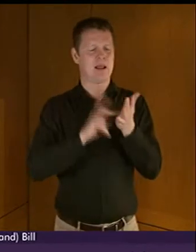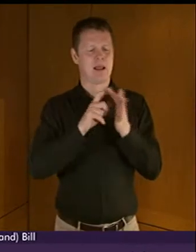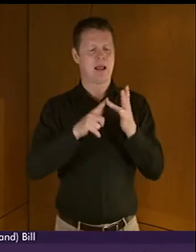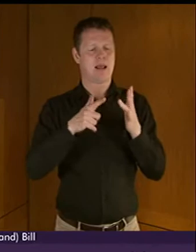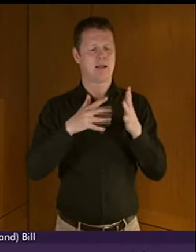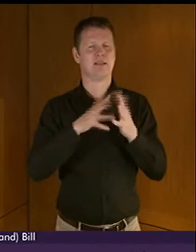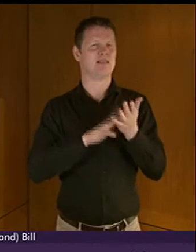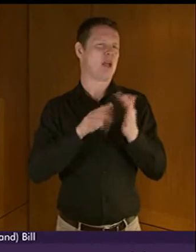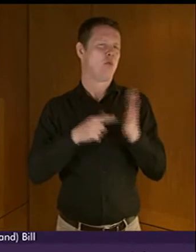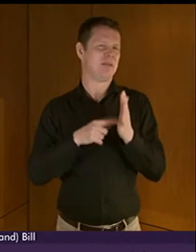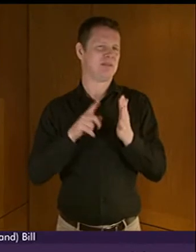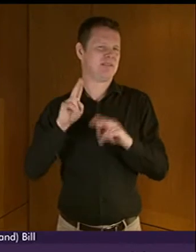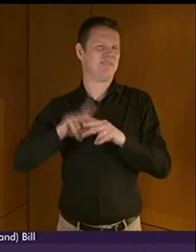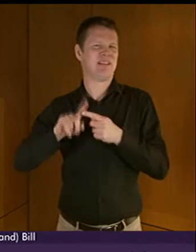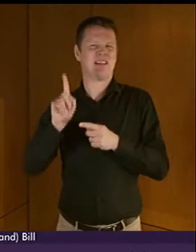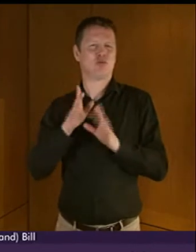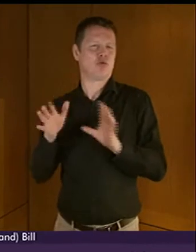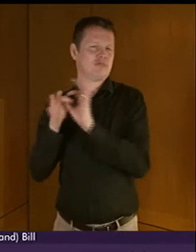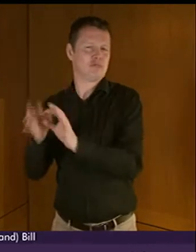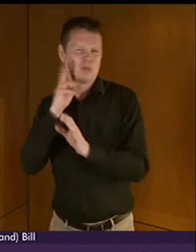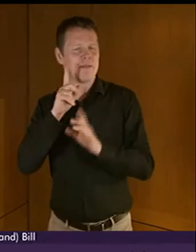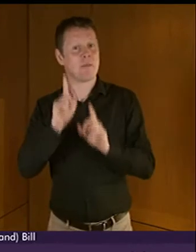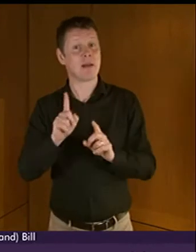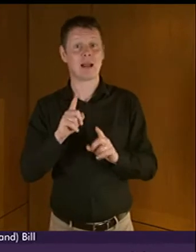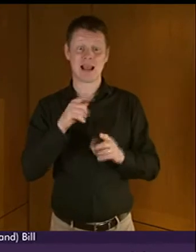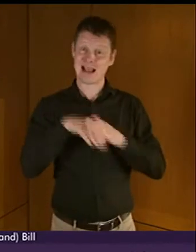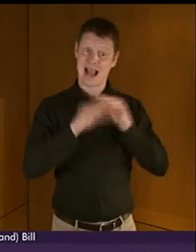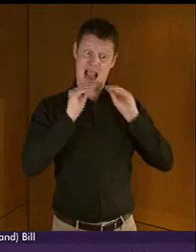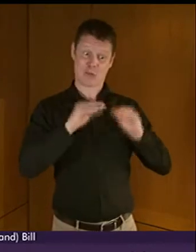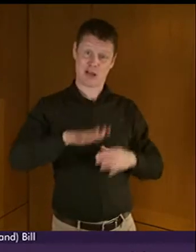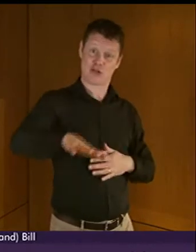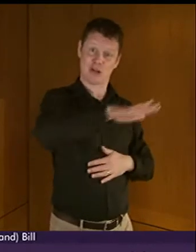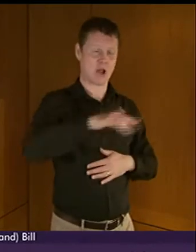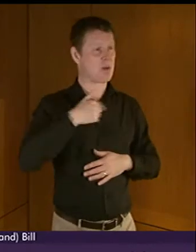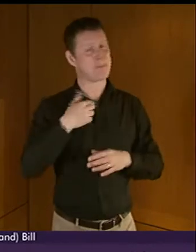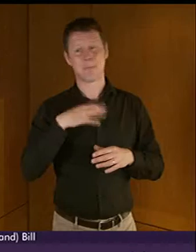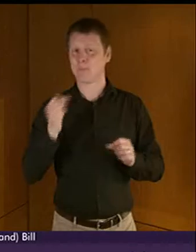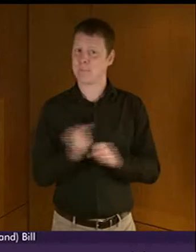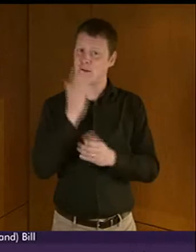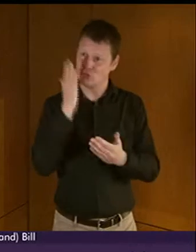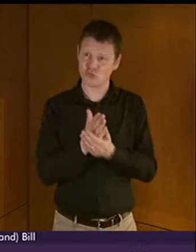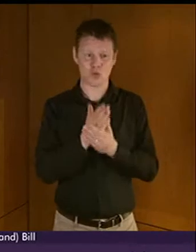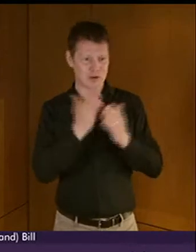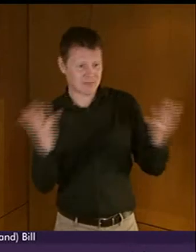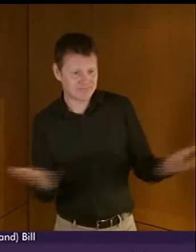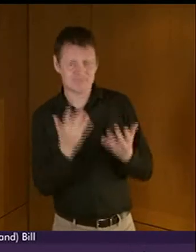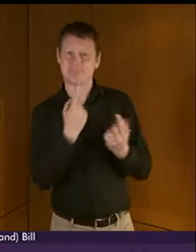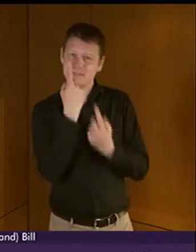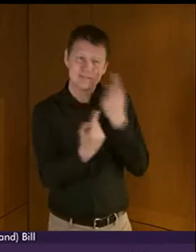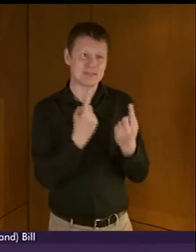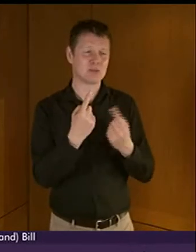is important in the educational setting that we do ensure that individuals are maintained. And I just wonder, out of the